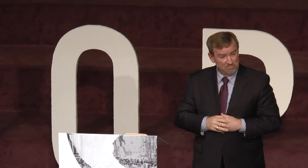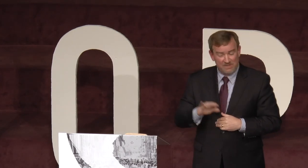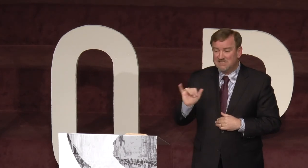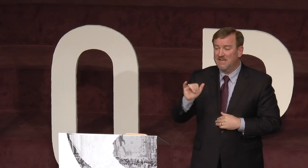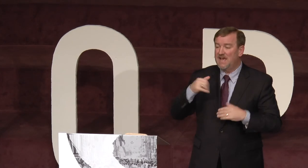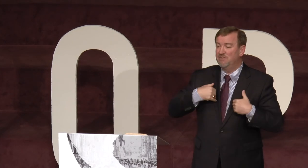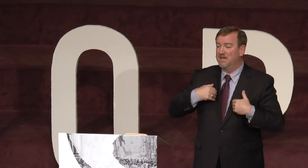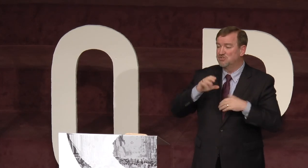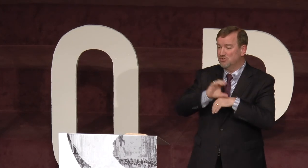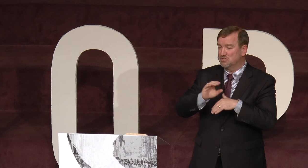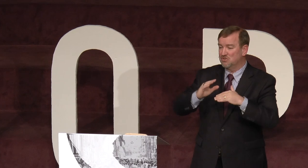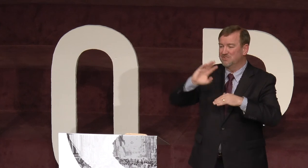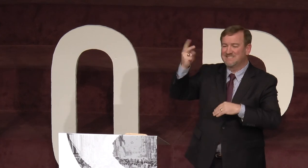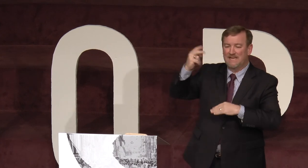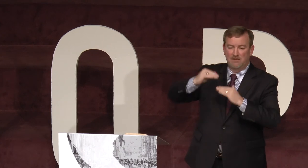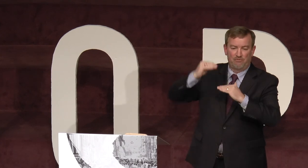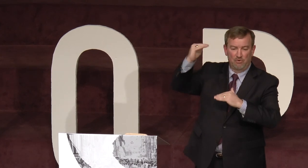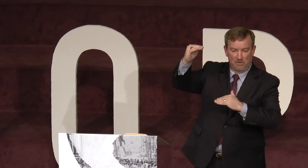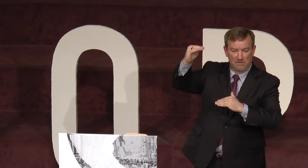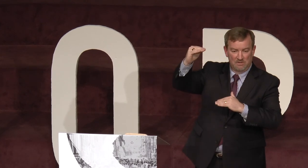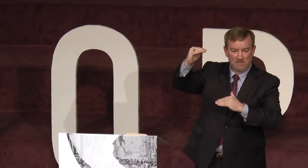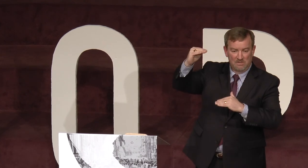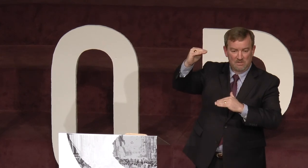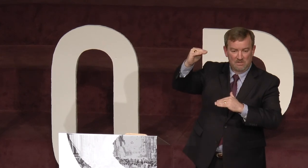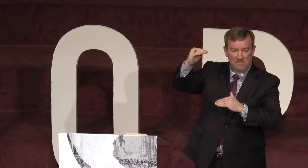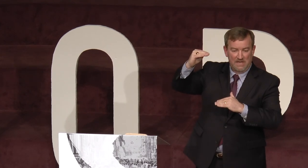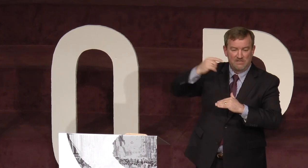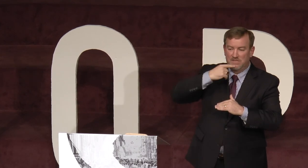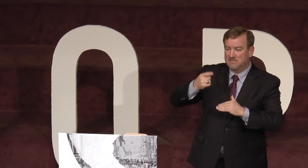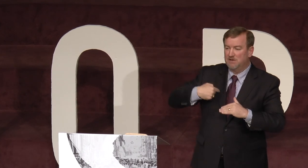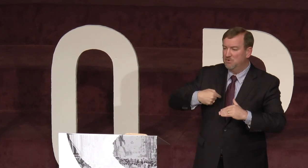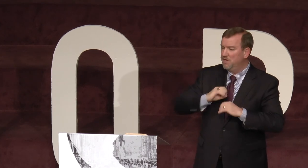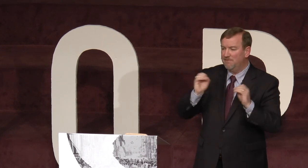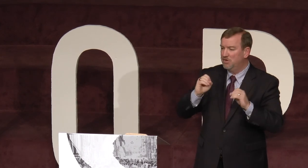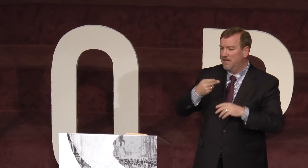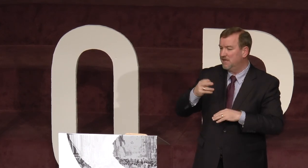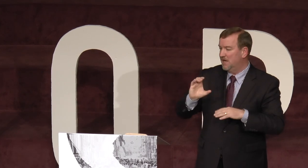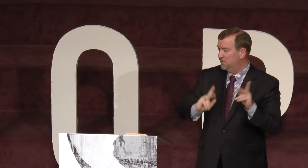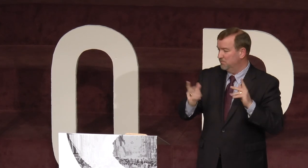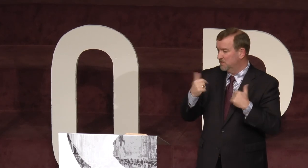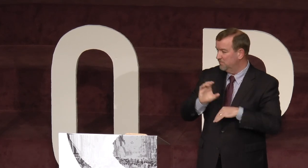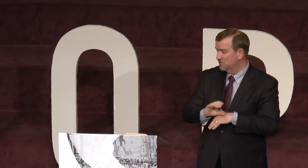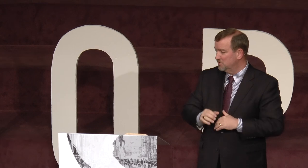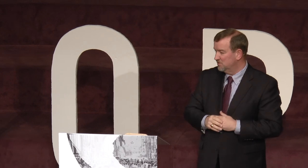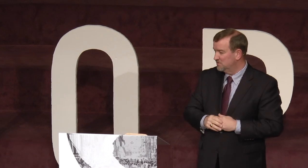Well, that's like having a church that's on the second floor. And they tell me, we have no handicapped people that come to our church.